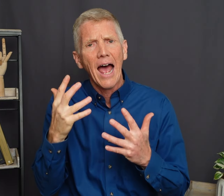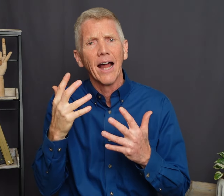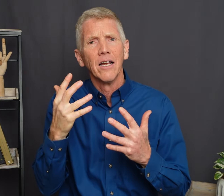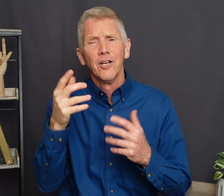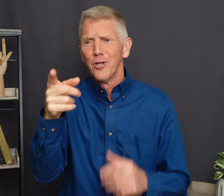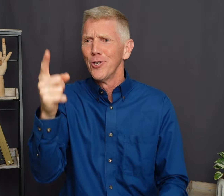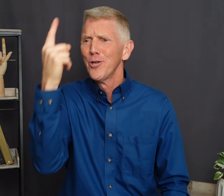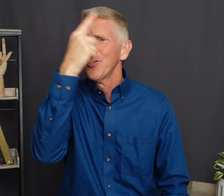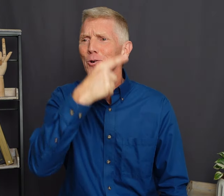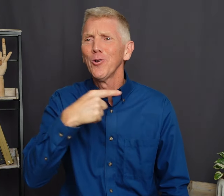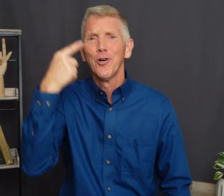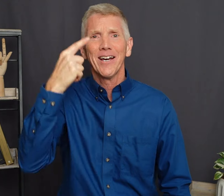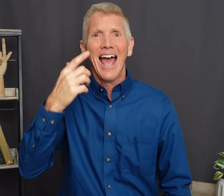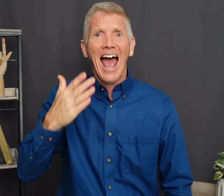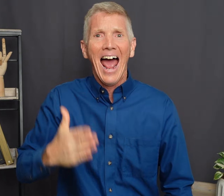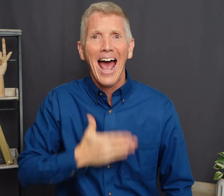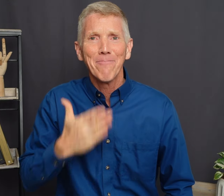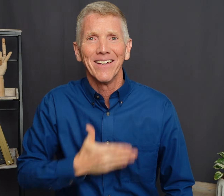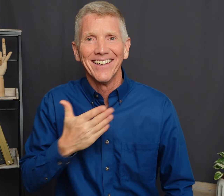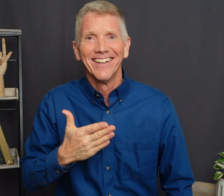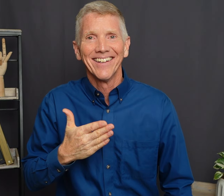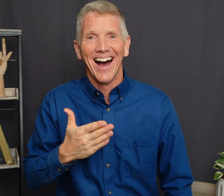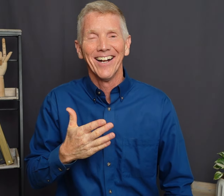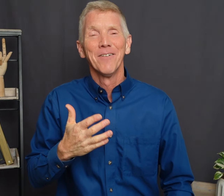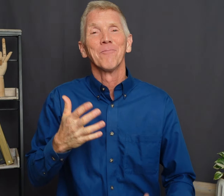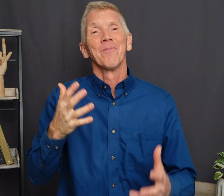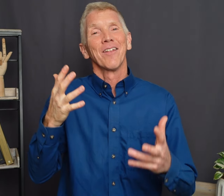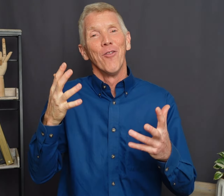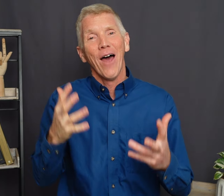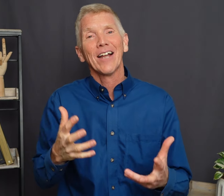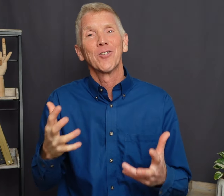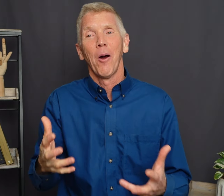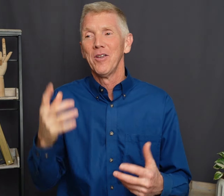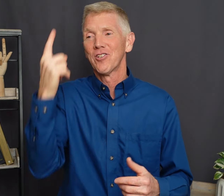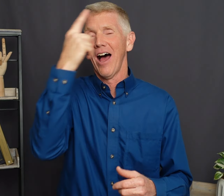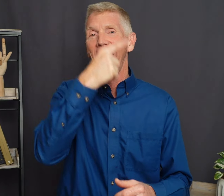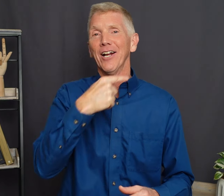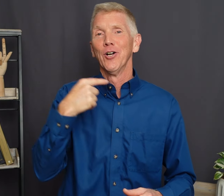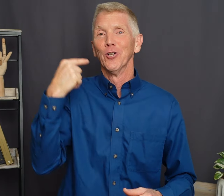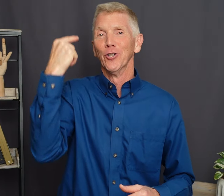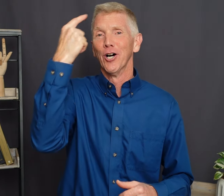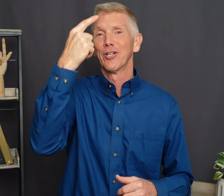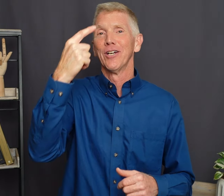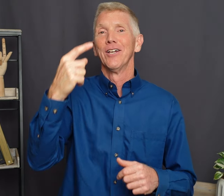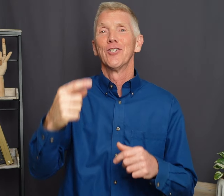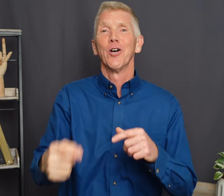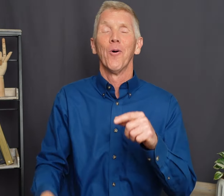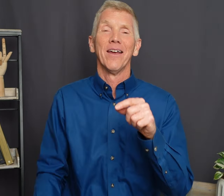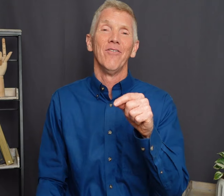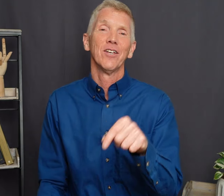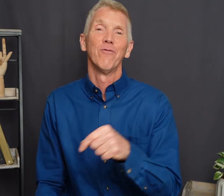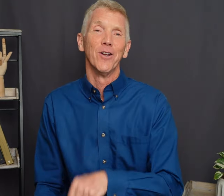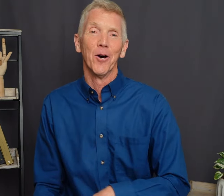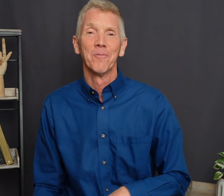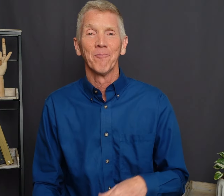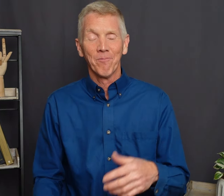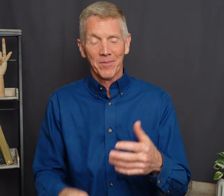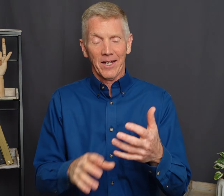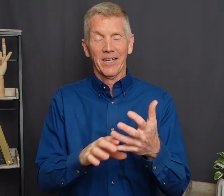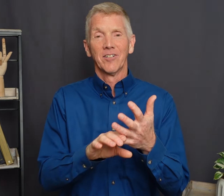You look happy Got it? That's the way we sign look So in this video, I'm going to